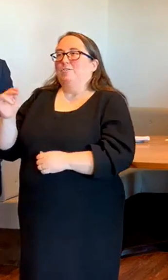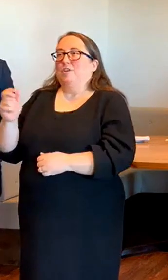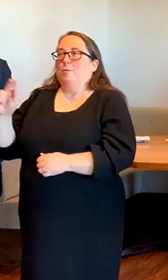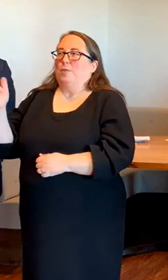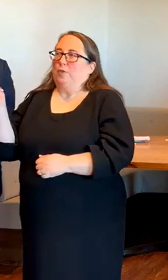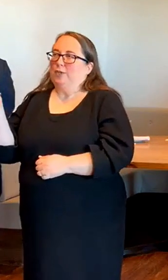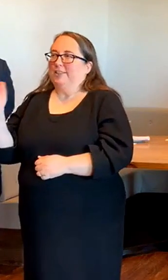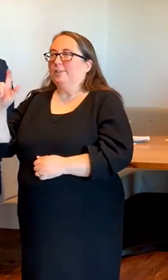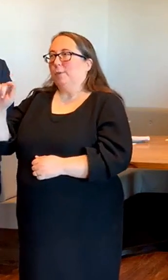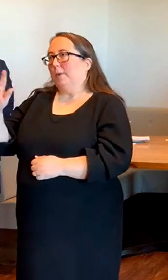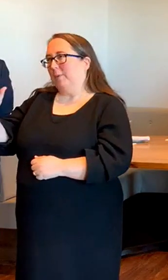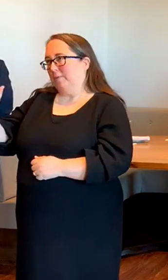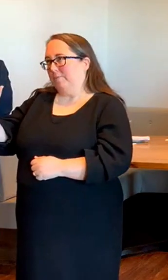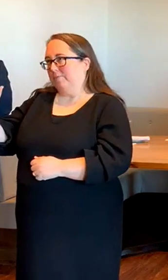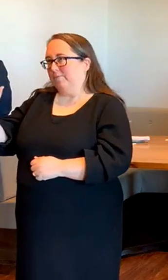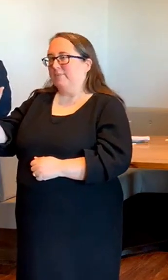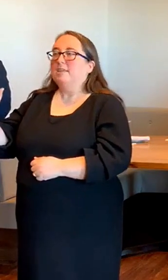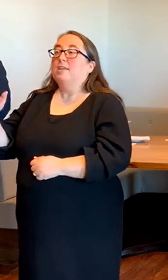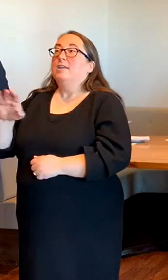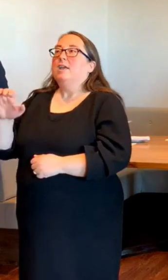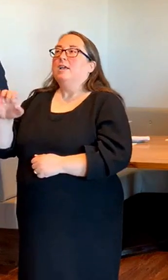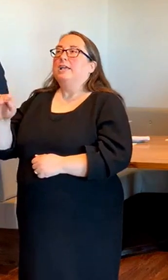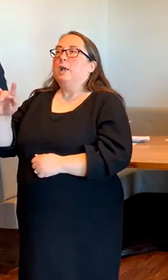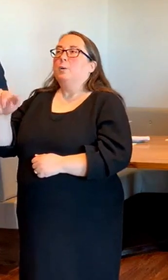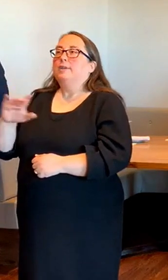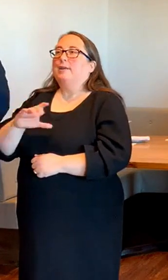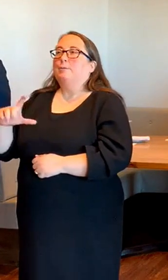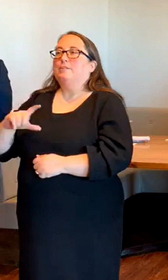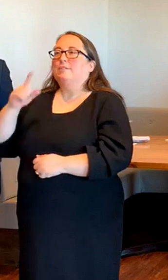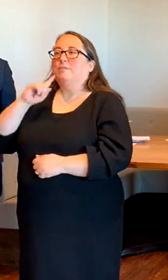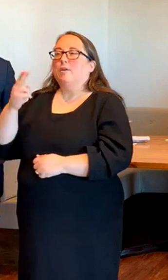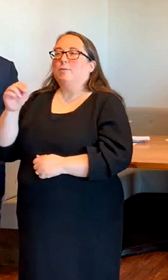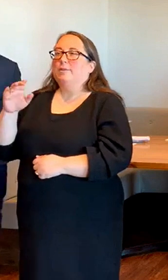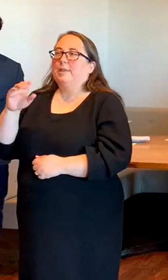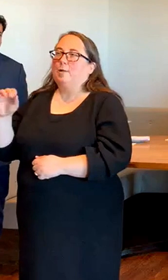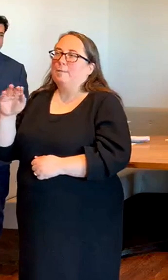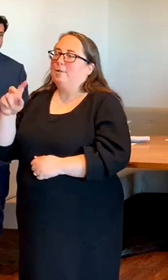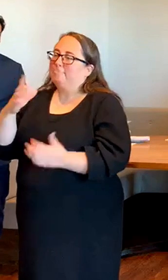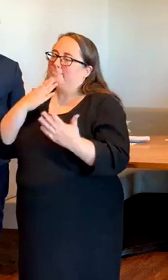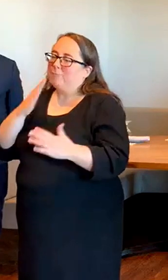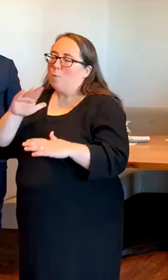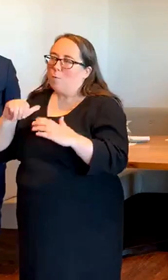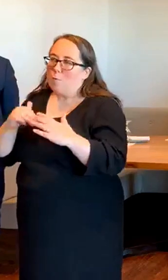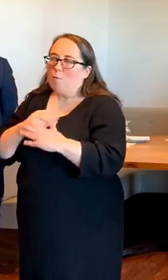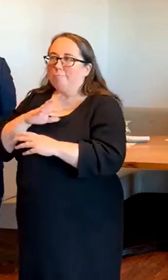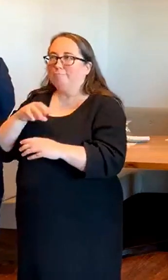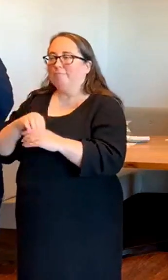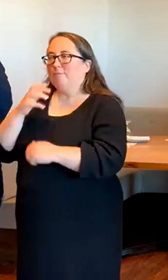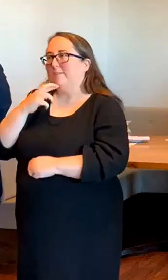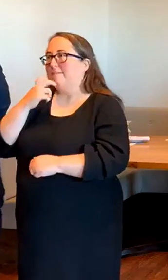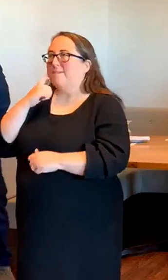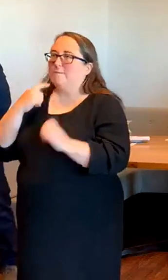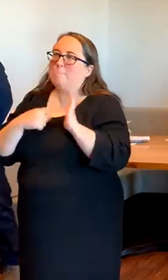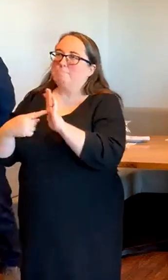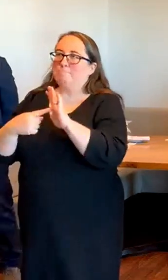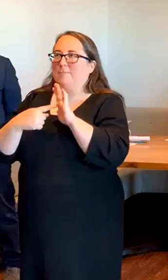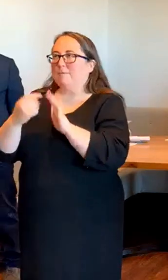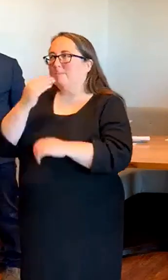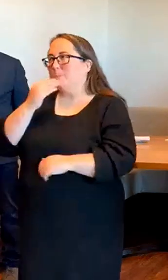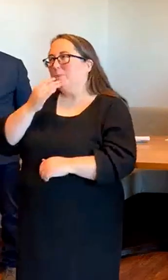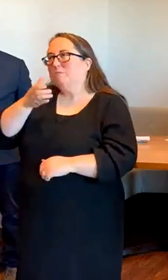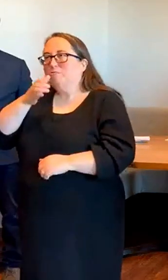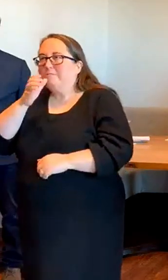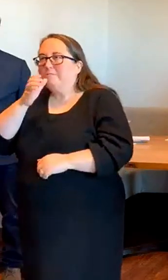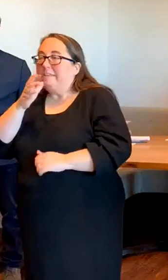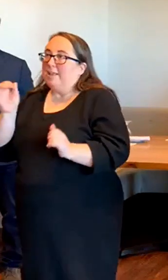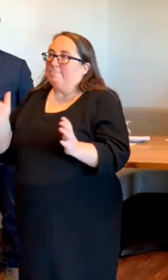2023 that the County Council of Howard County, Maryland thanks all of the participating restaurants for showcasing their food and drink and